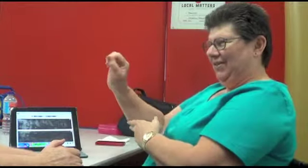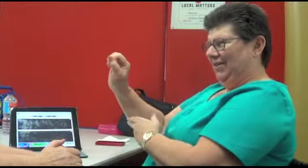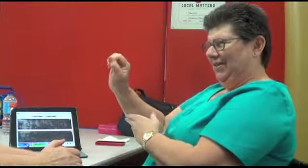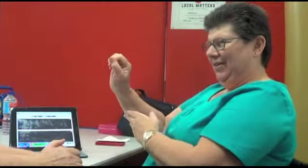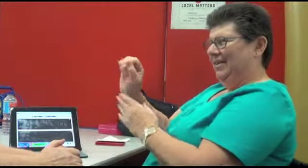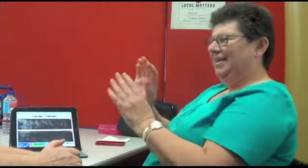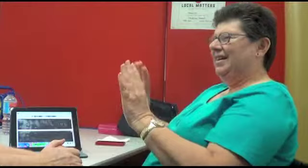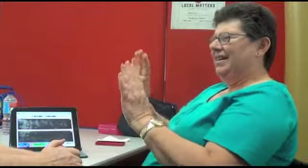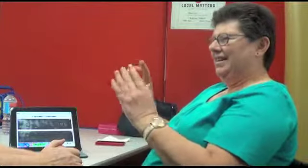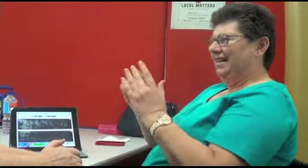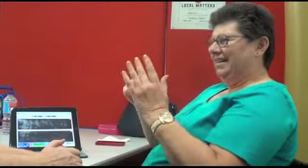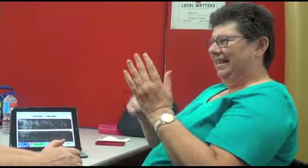We had a little holiday in Italy.